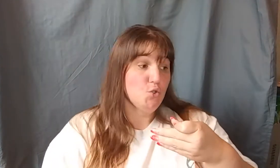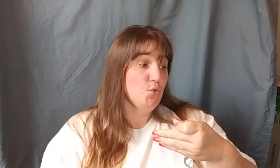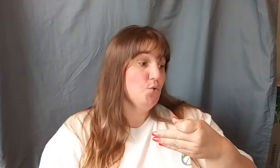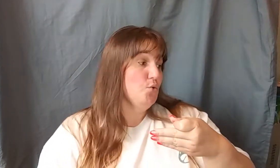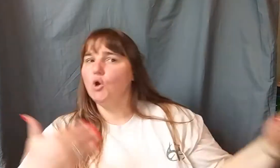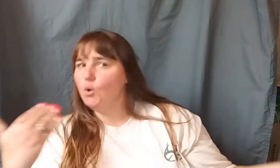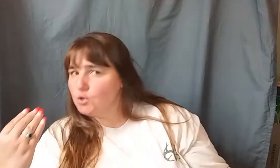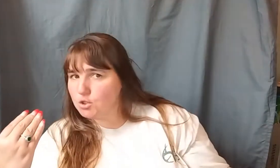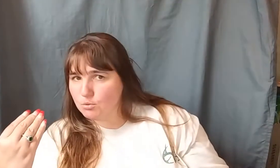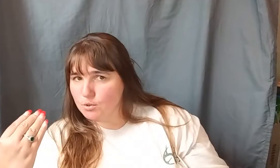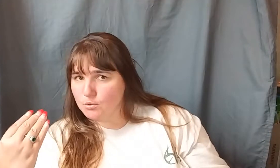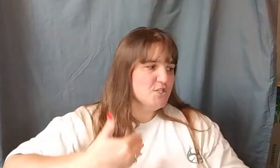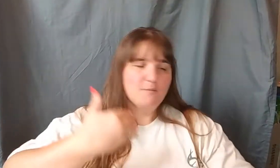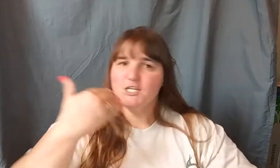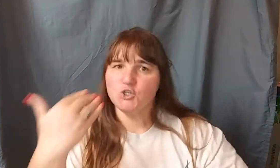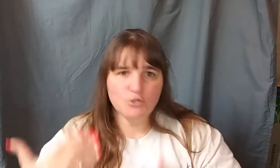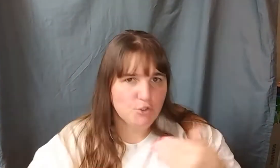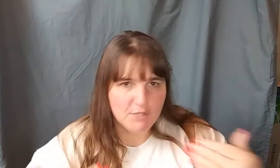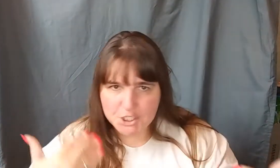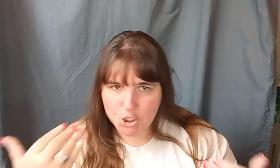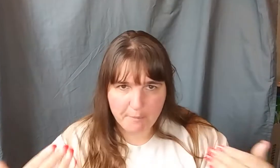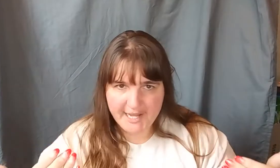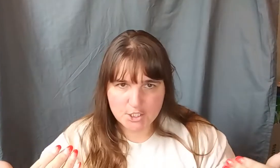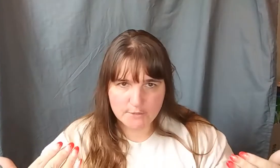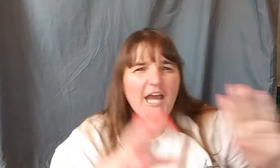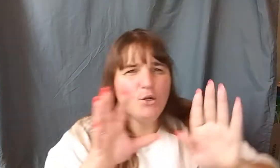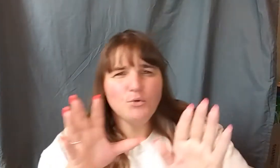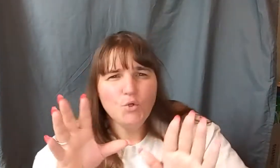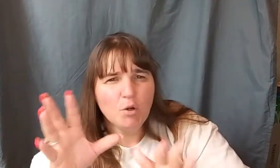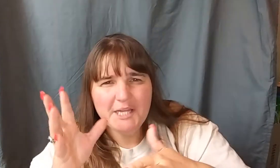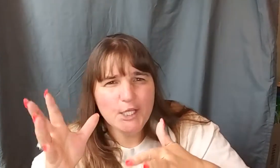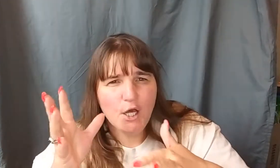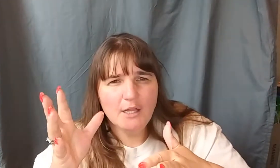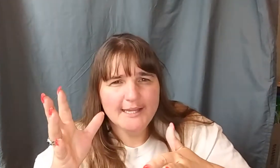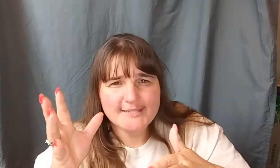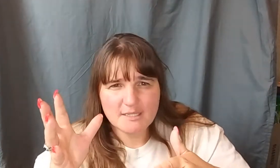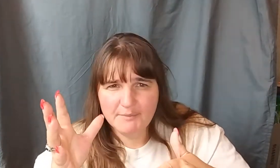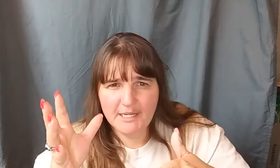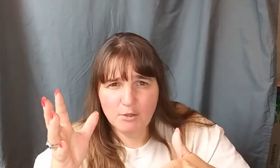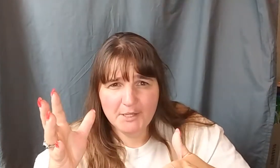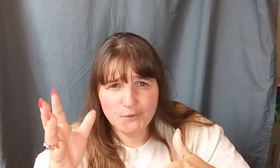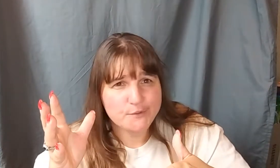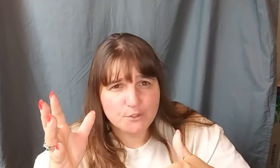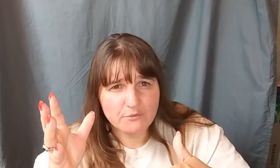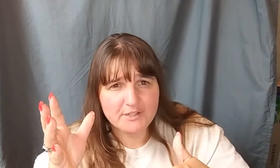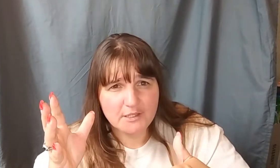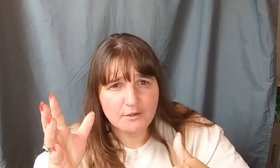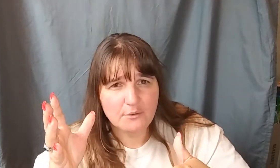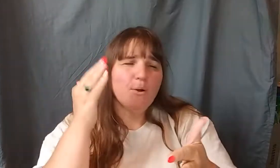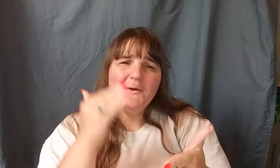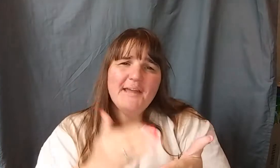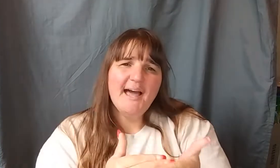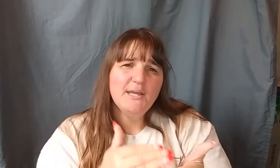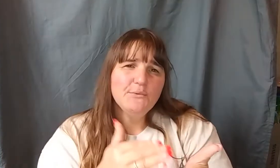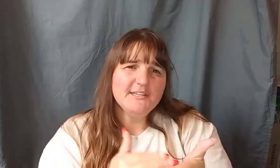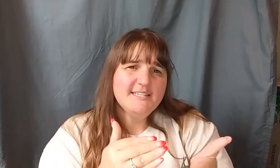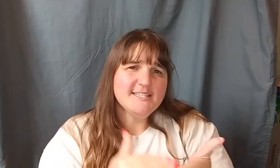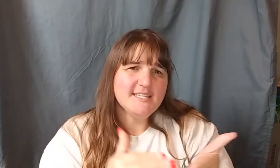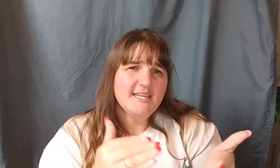go through to make sure you get to your passion. I don't normally call out somebody on my YouTube video, but when I really see